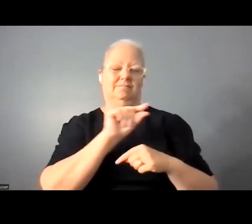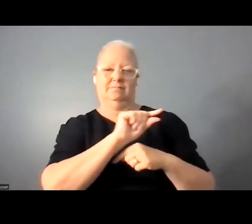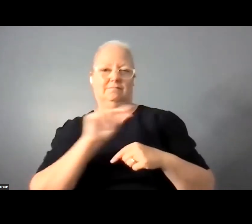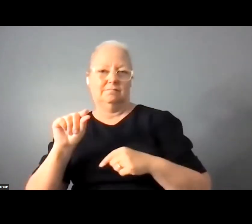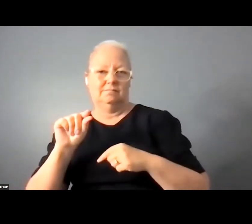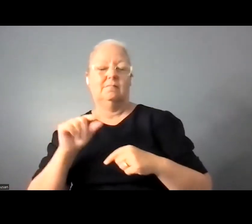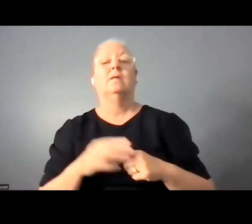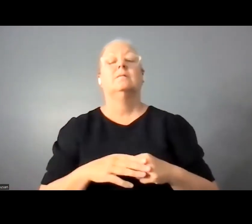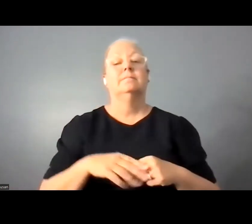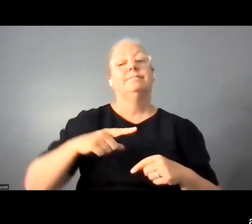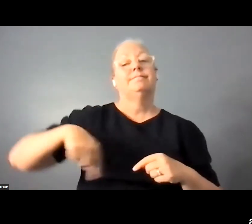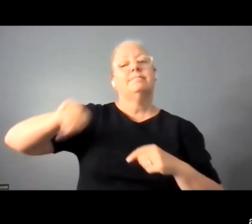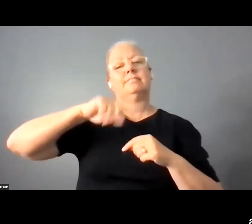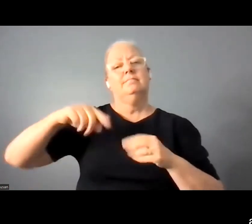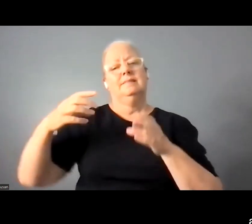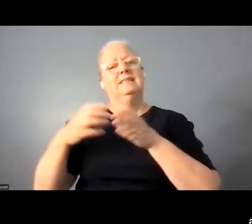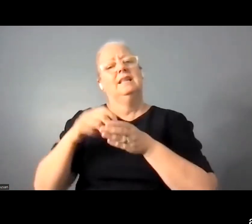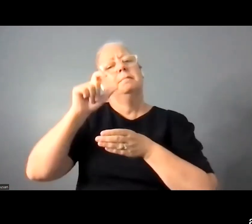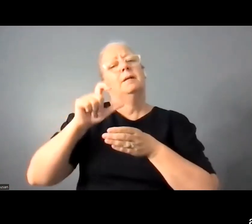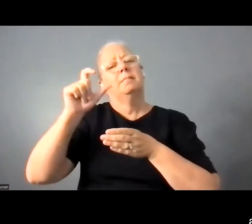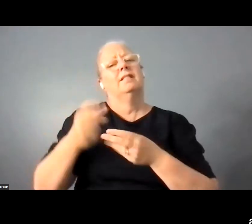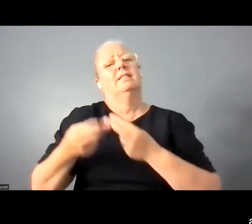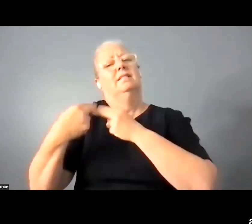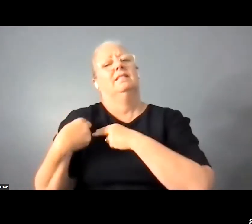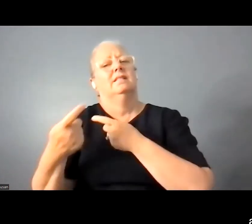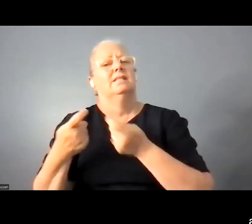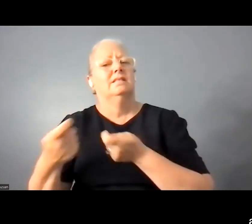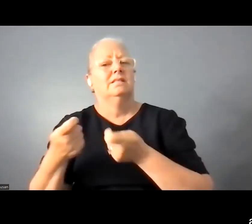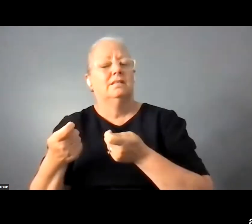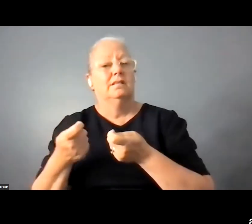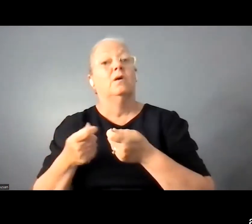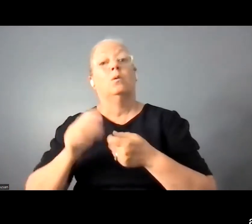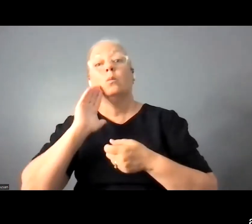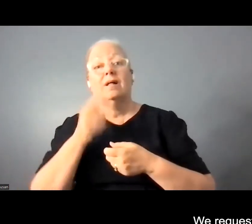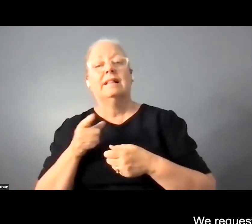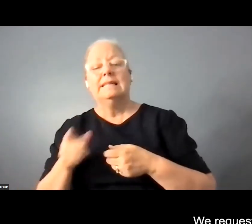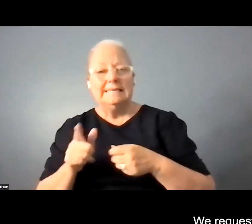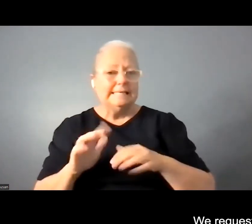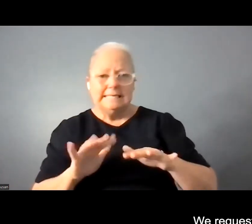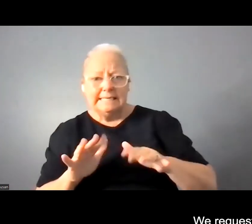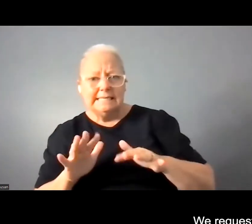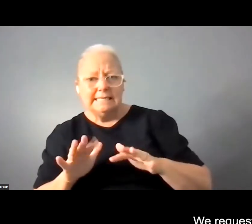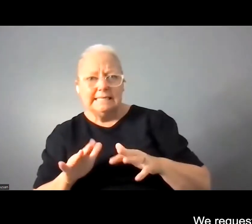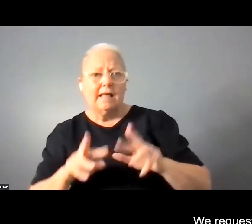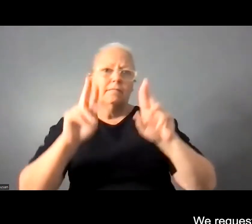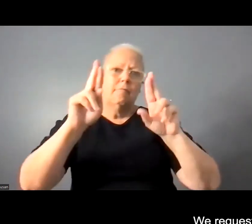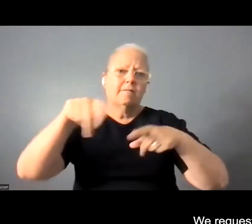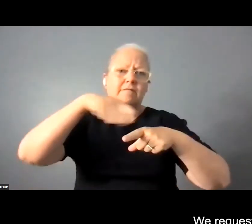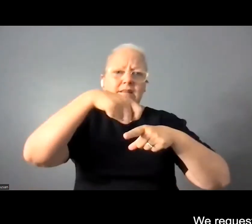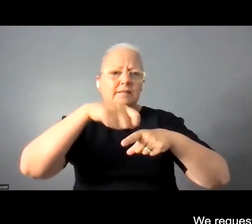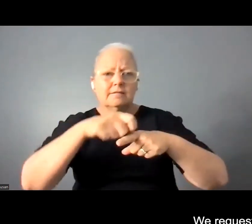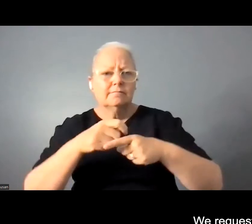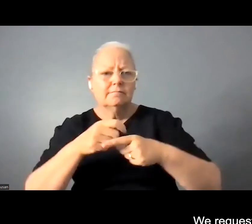will try and resolve that to the best of their ability. We